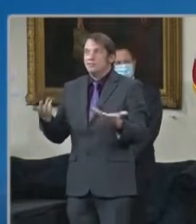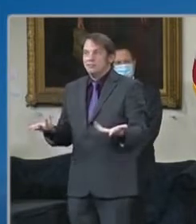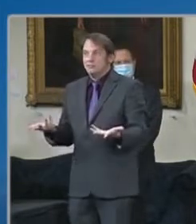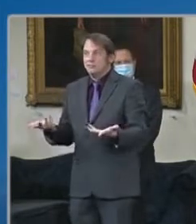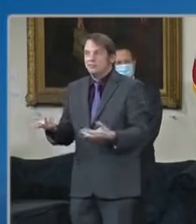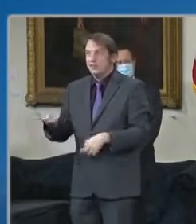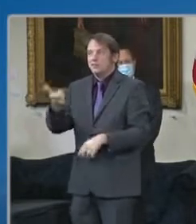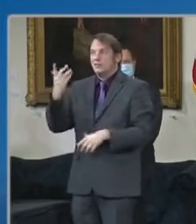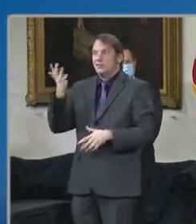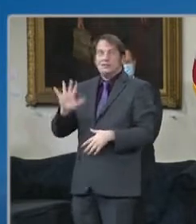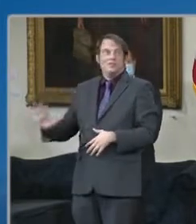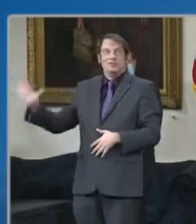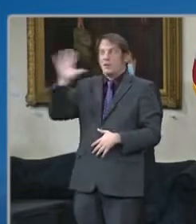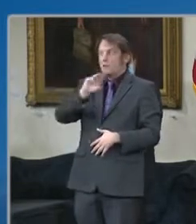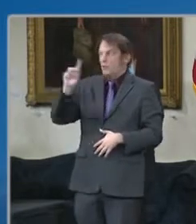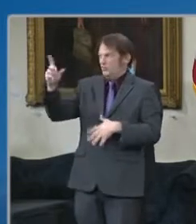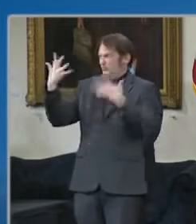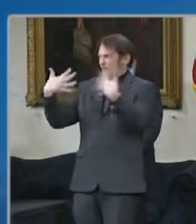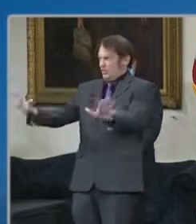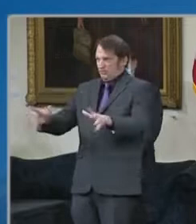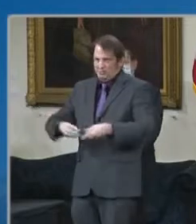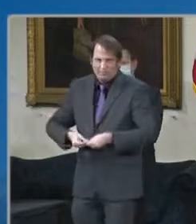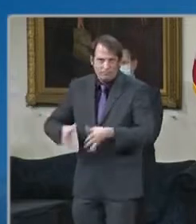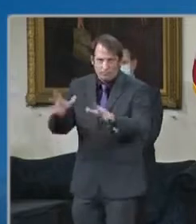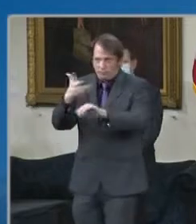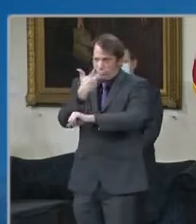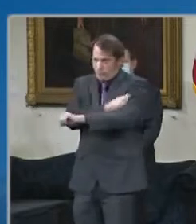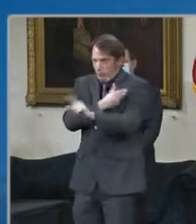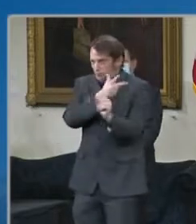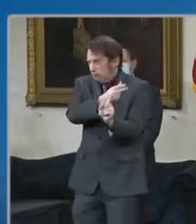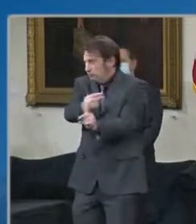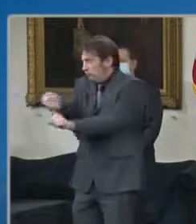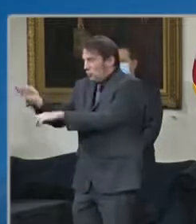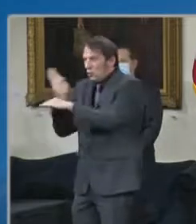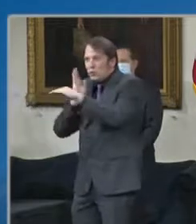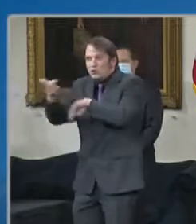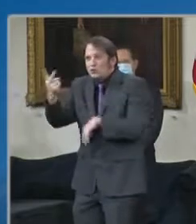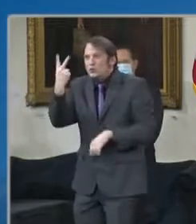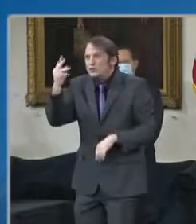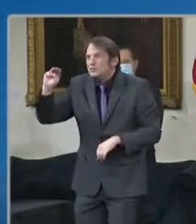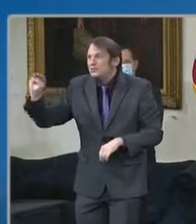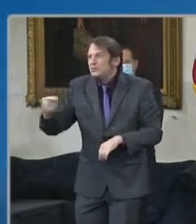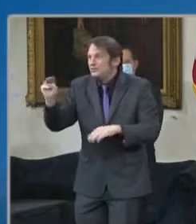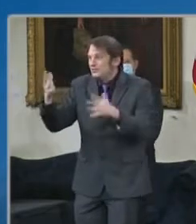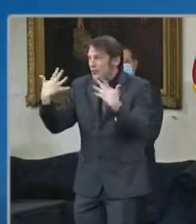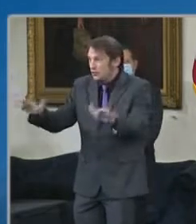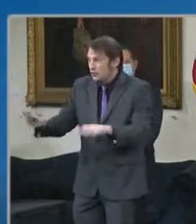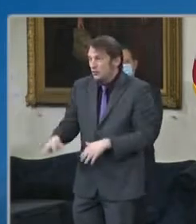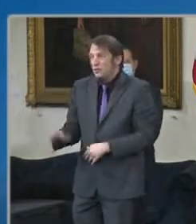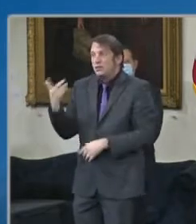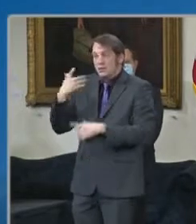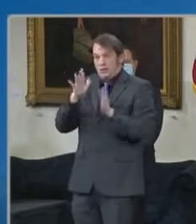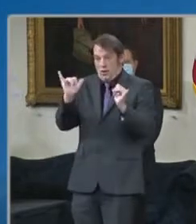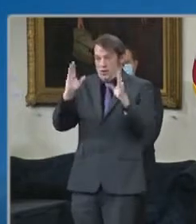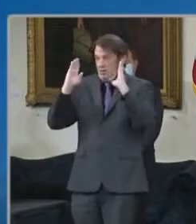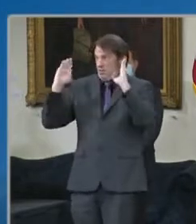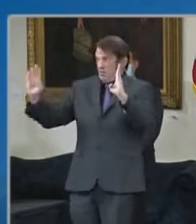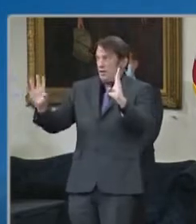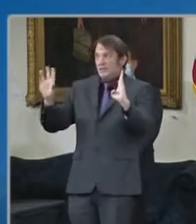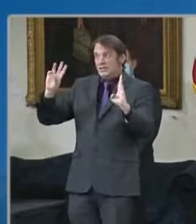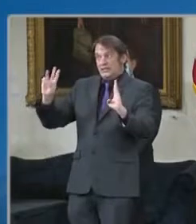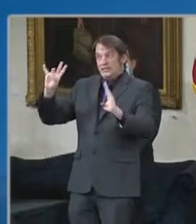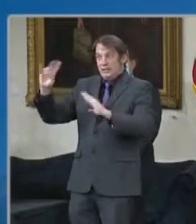vaccines administered. It took 67 days to reach the first million doses,